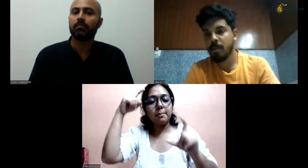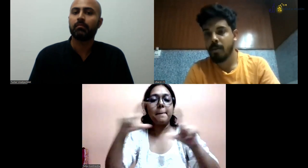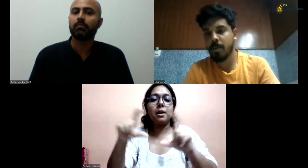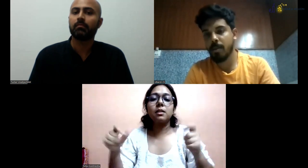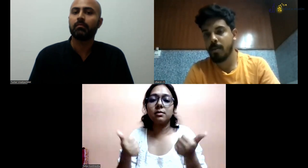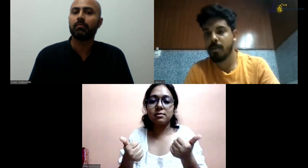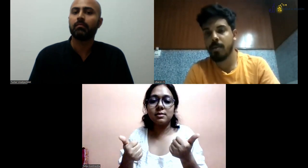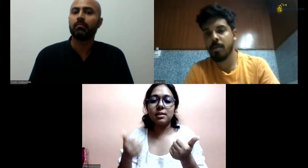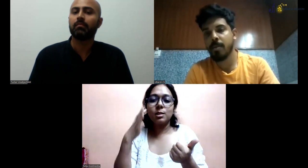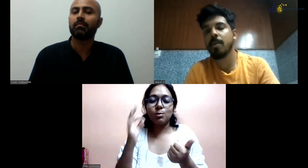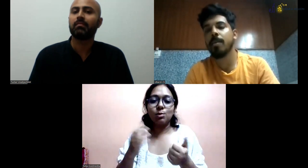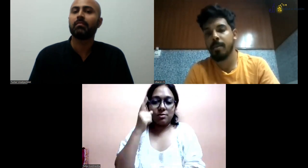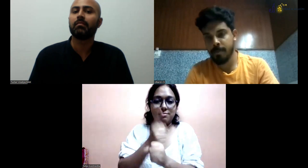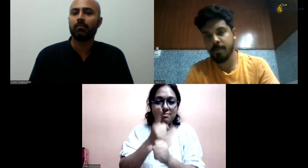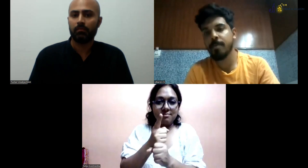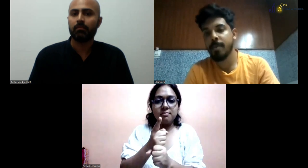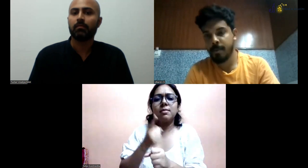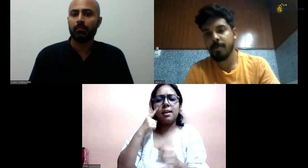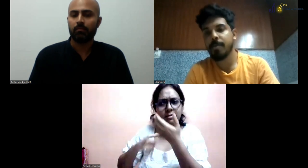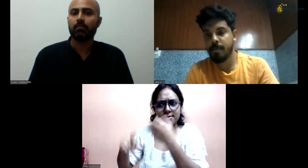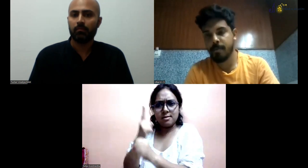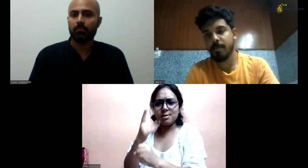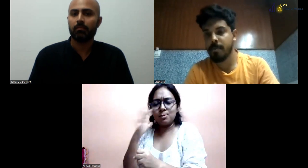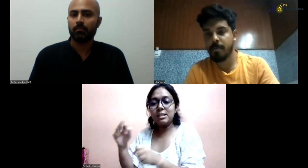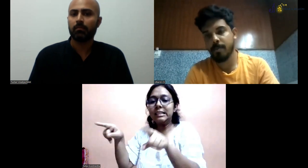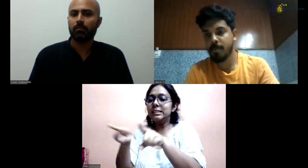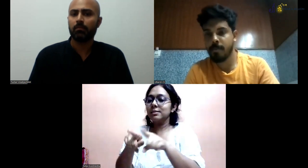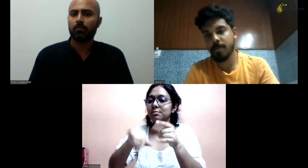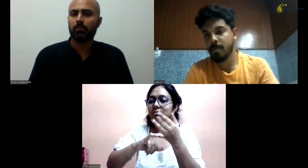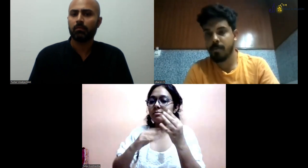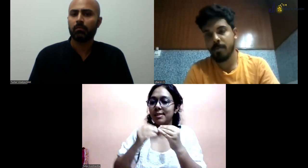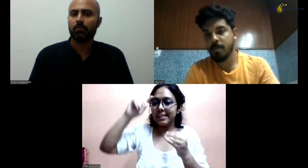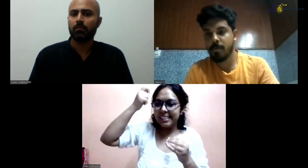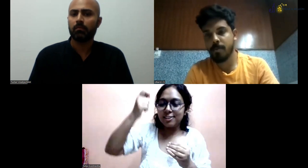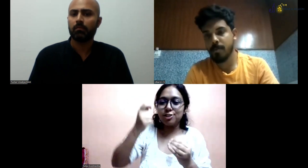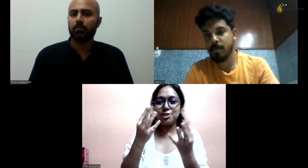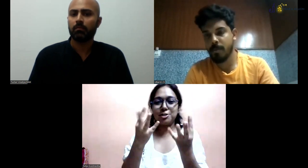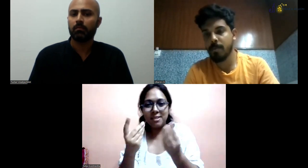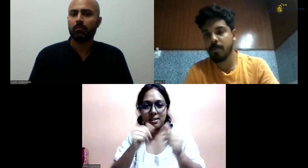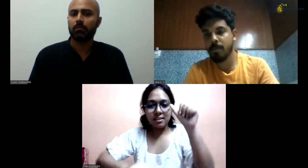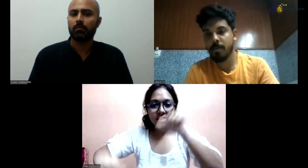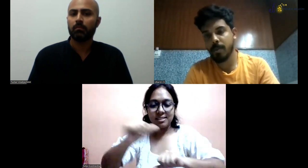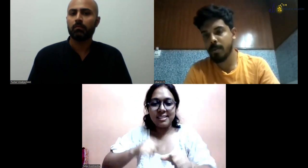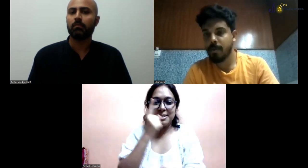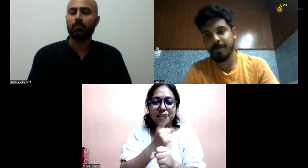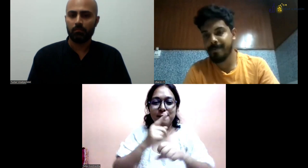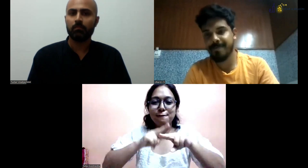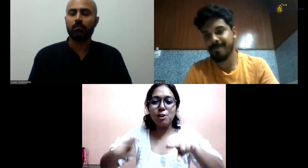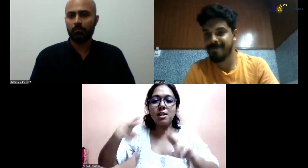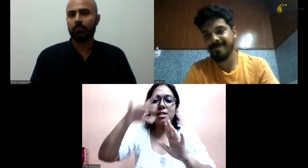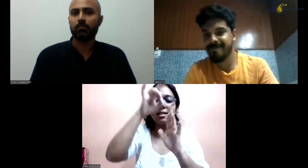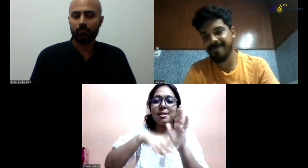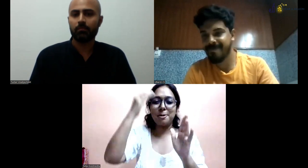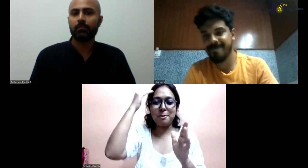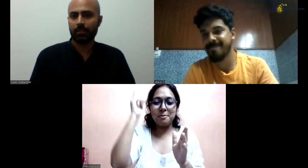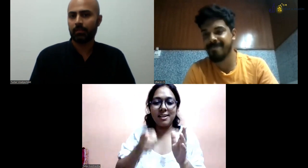explained about the facts to him. Then concepts were clear. So it's important for the teachers to know. And also you need